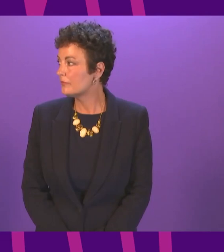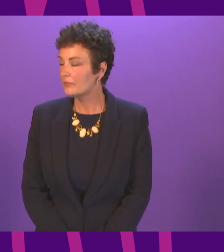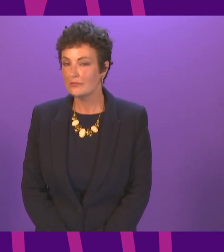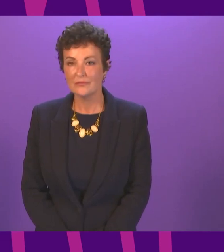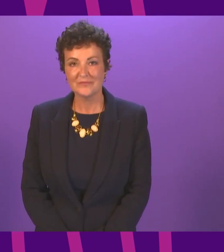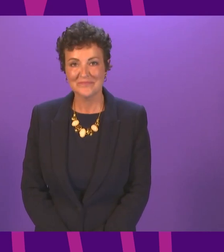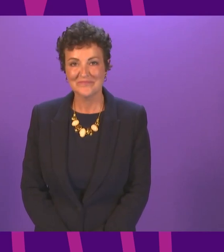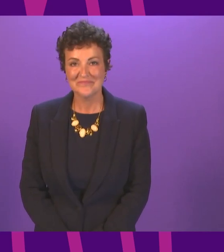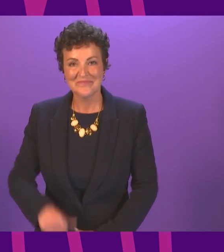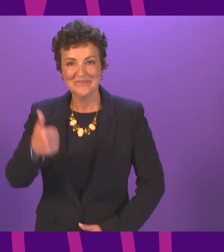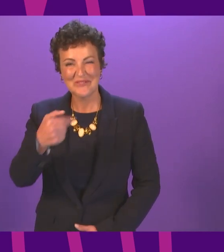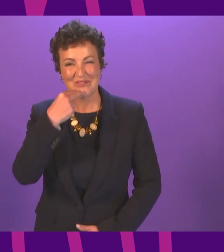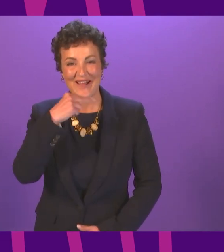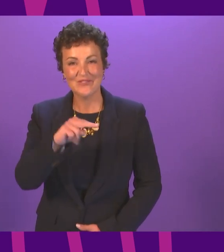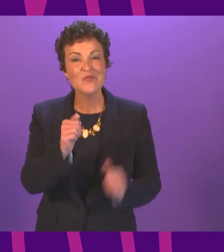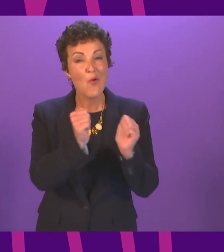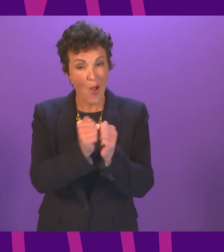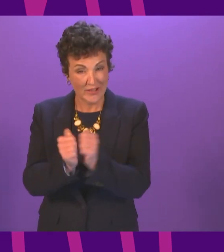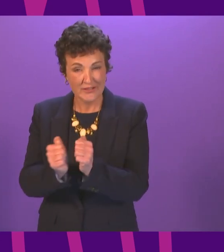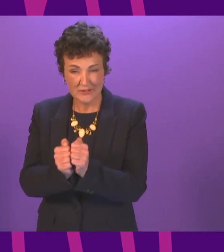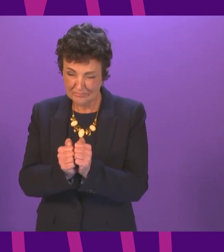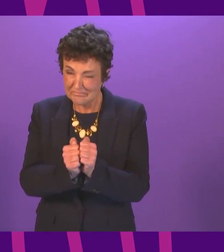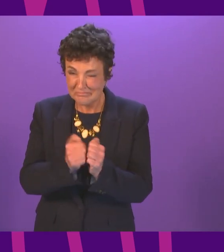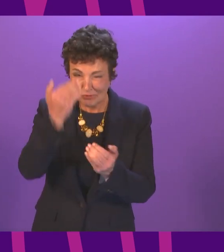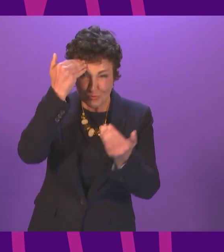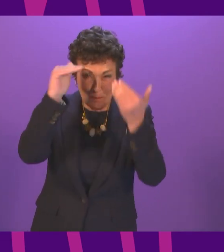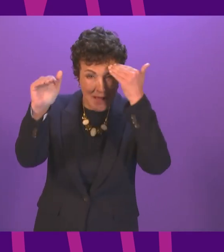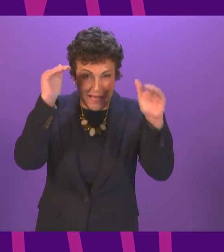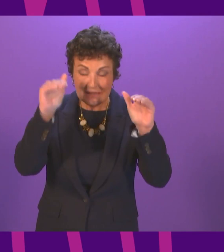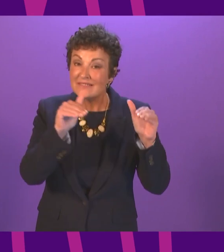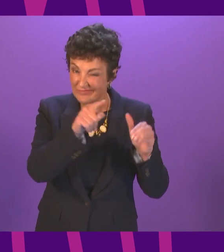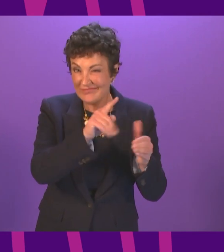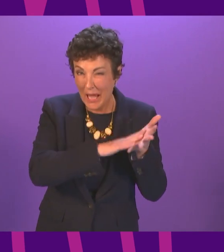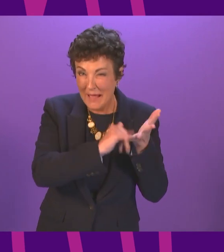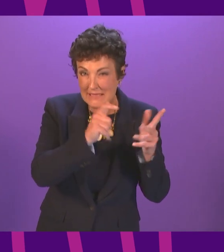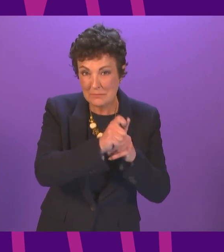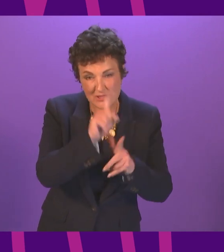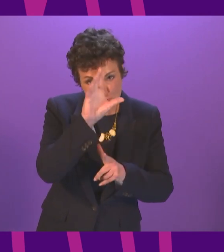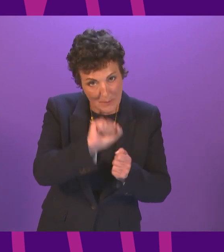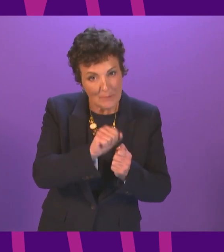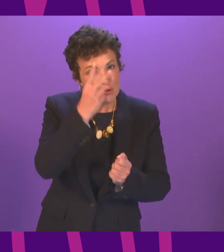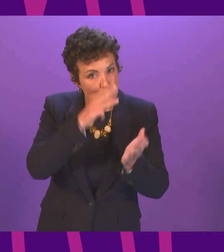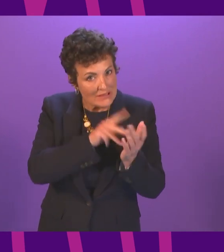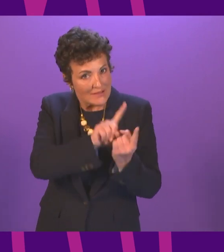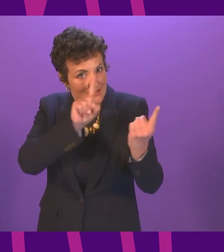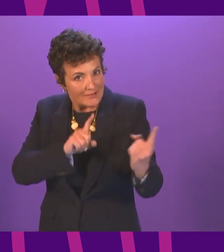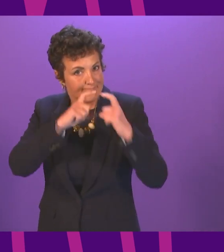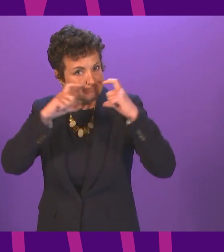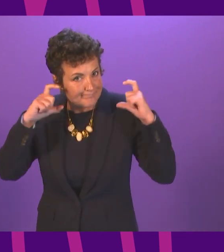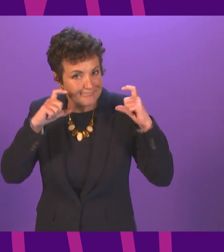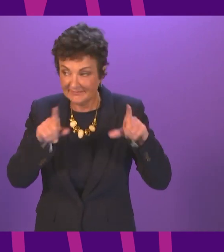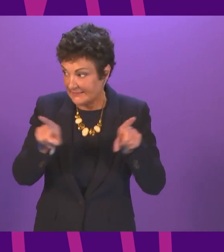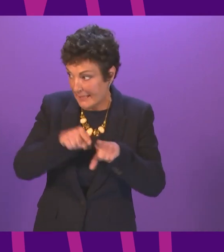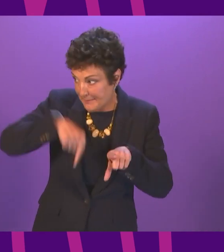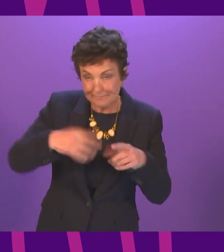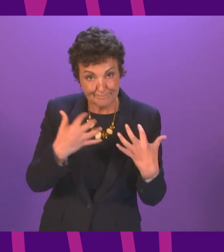Good afternoon, colleagues. I would remind members that social distancing measures are in place in the Chamber and across the